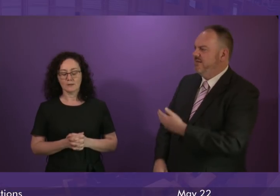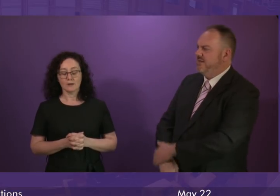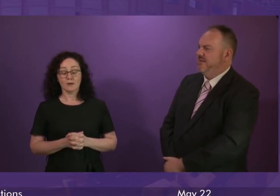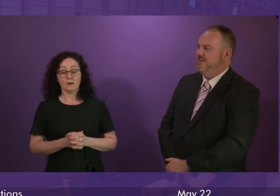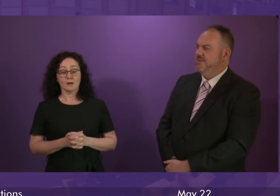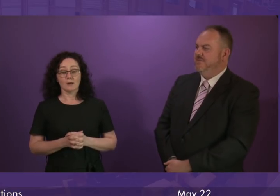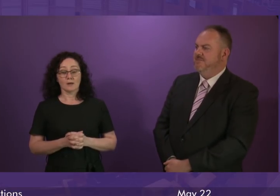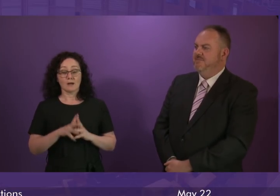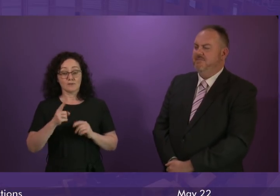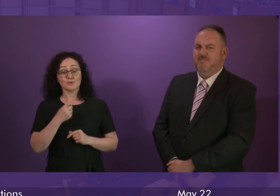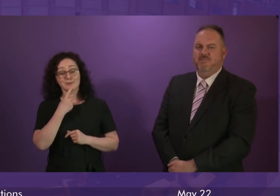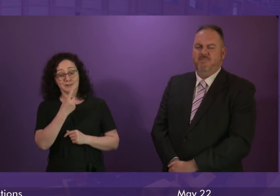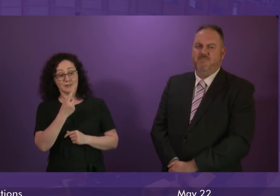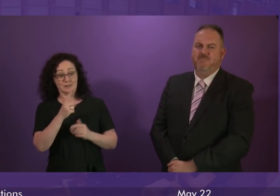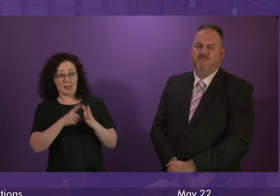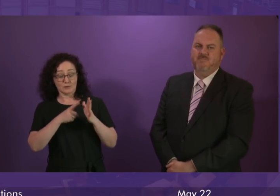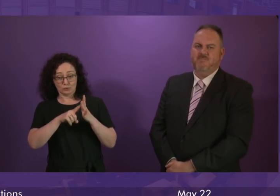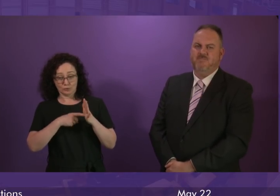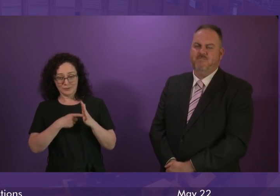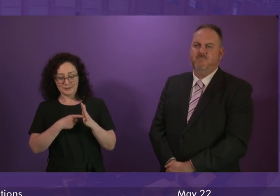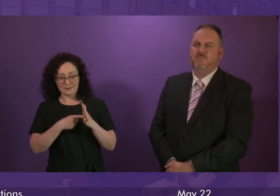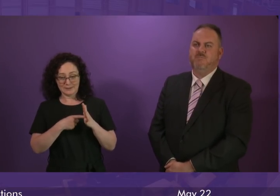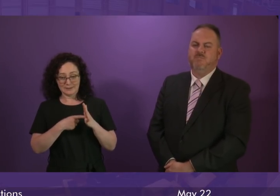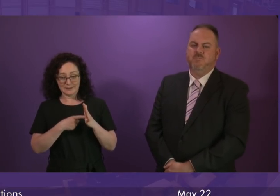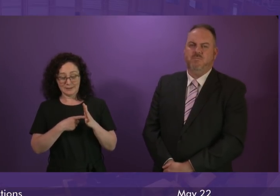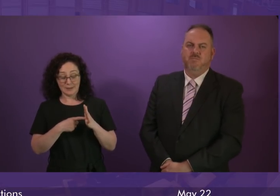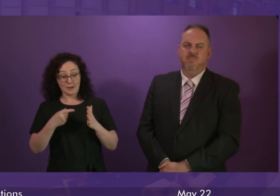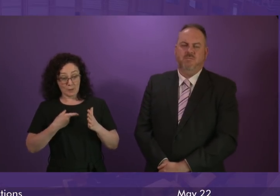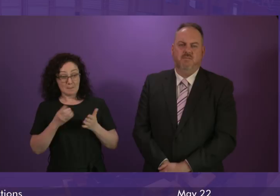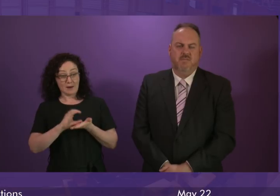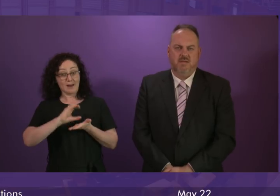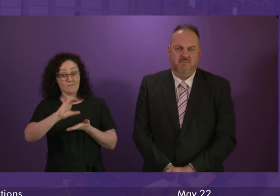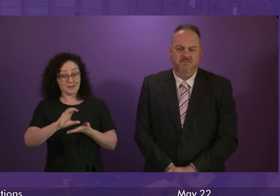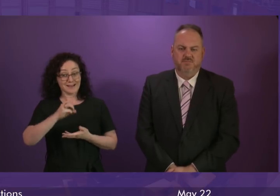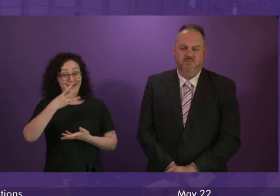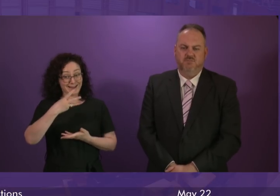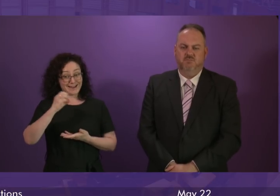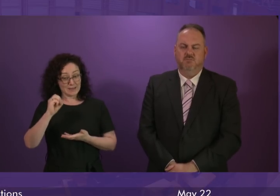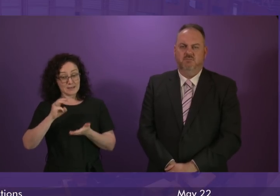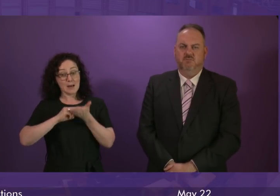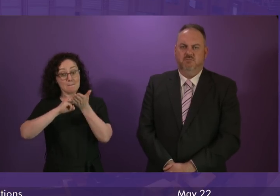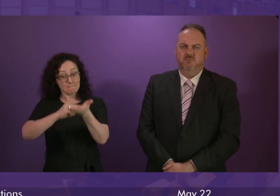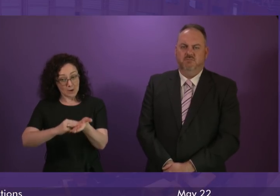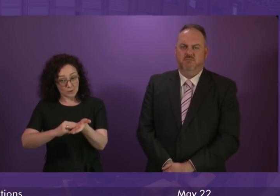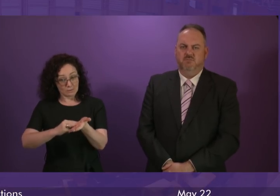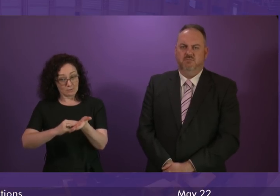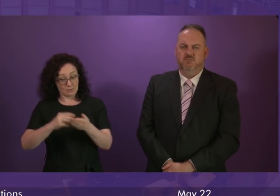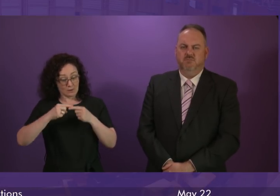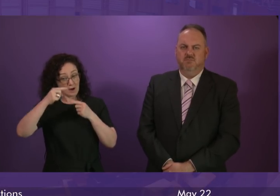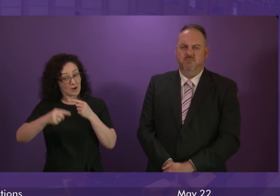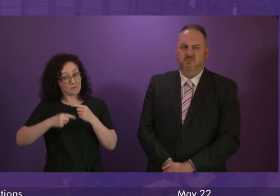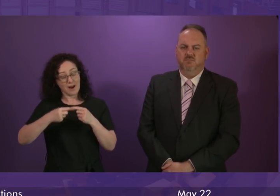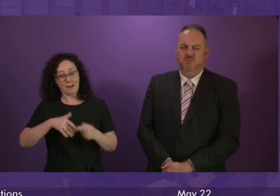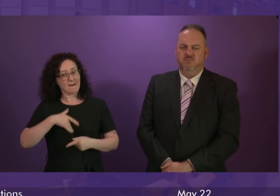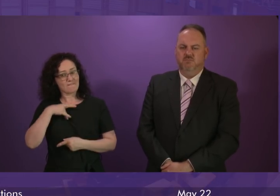firstly, I would say to Alison Johnson I don't think investment of £80 million a year which is the active travel budget is tokenistic. I